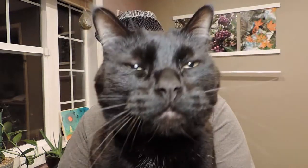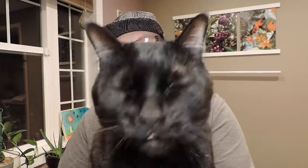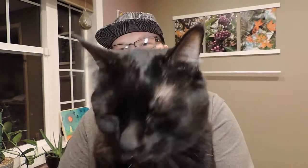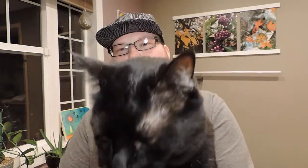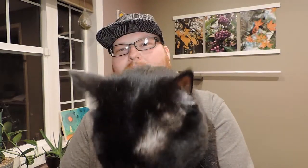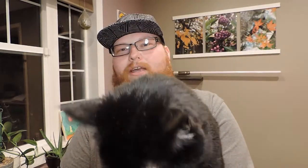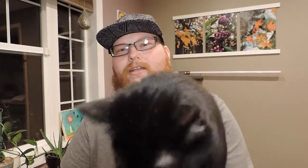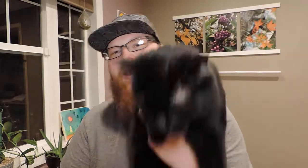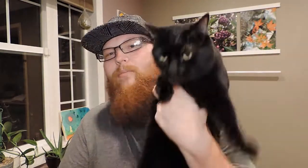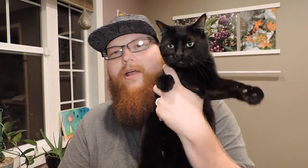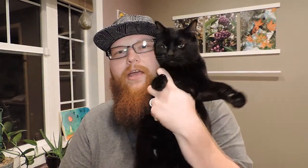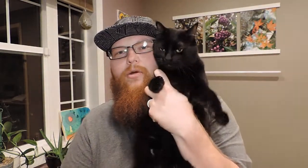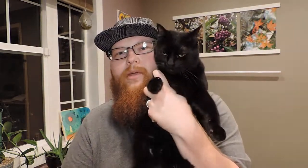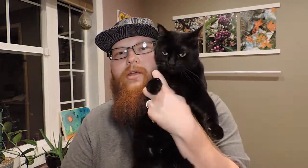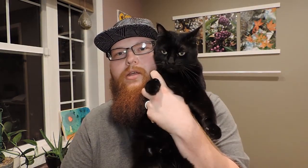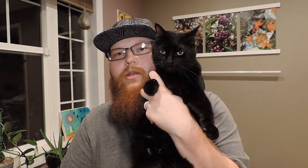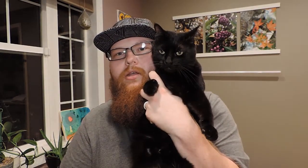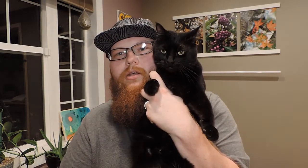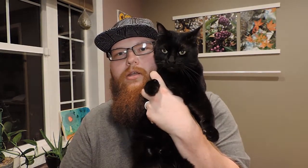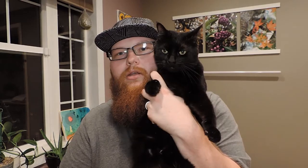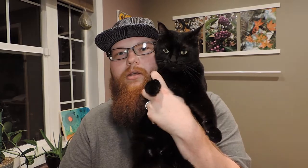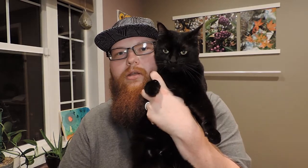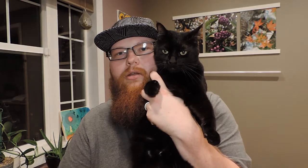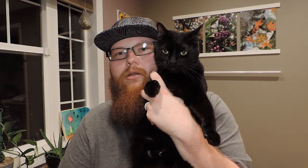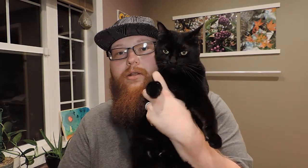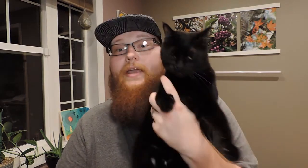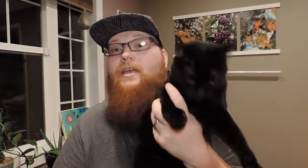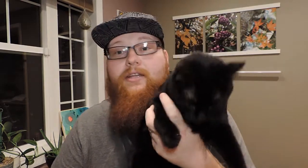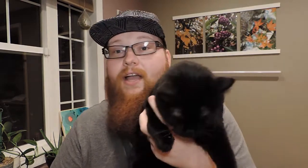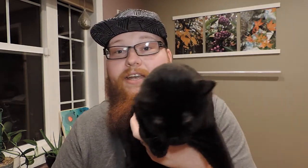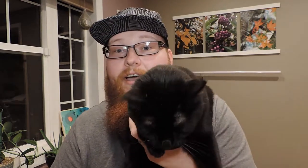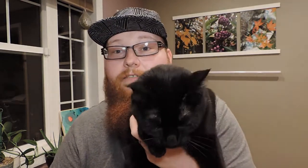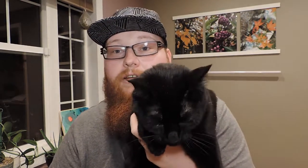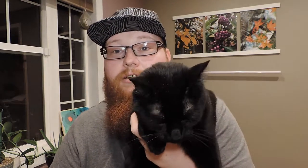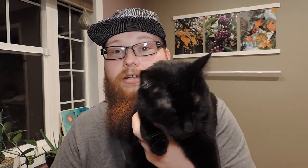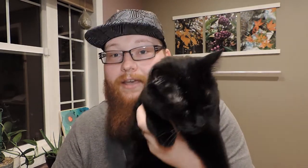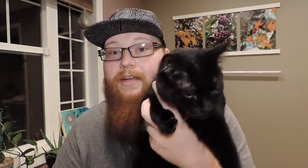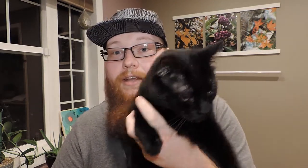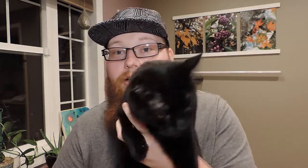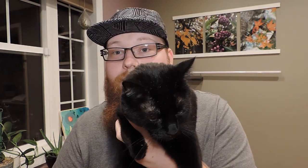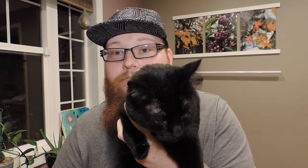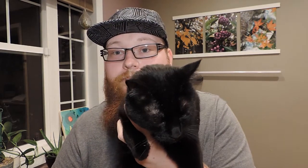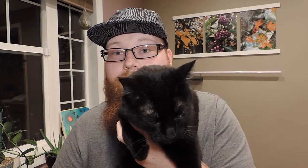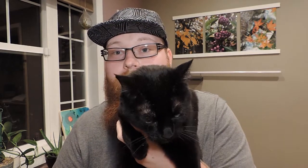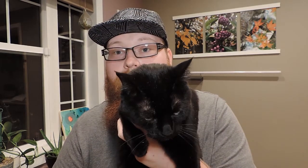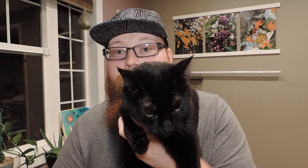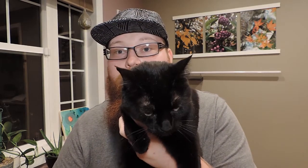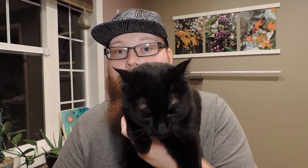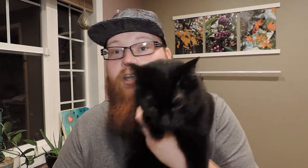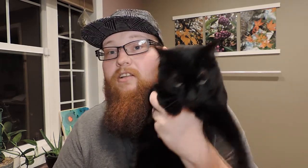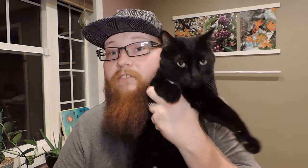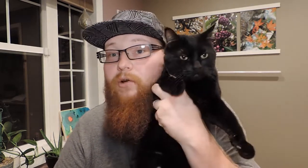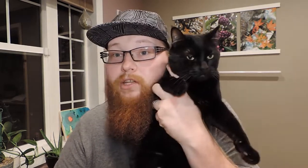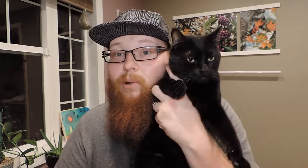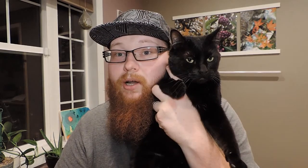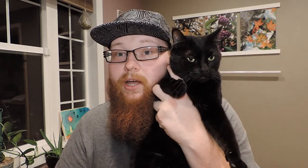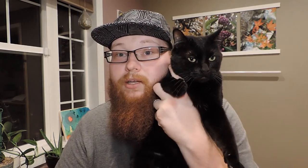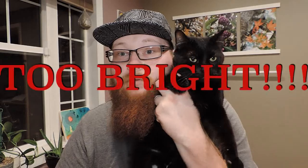Oh, that's a bright light. It's not a bright light. The heat not deaf. He can hear. He's a very smart cat, too.